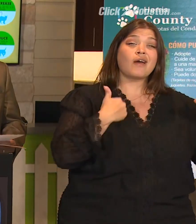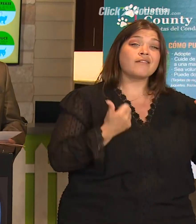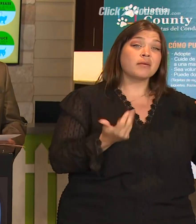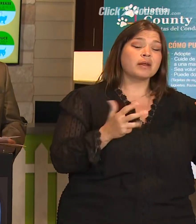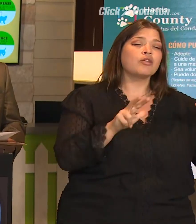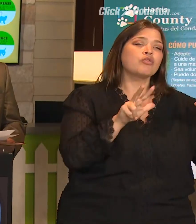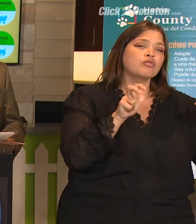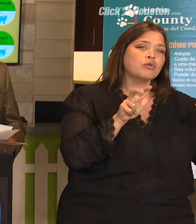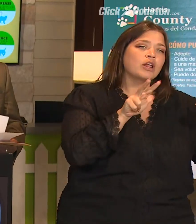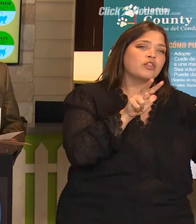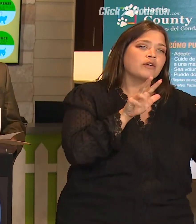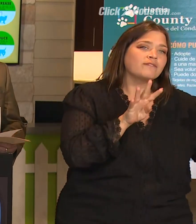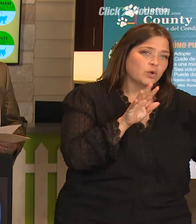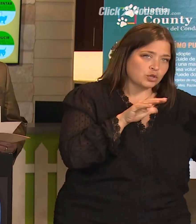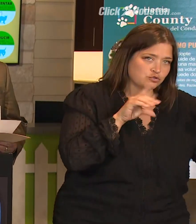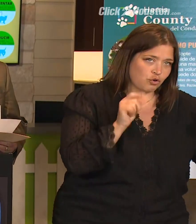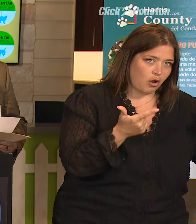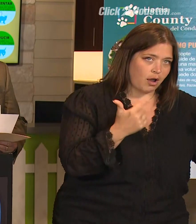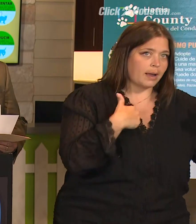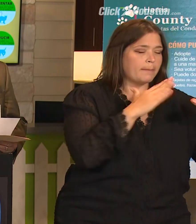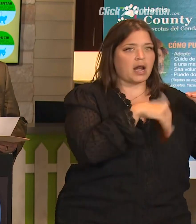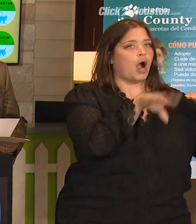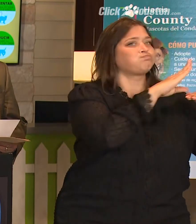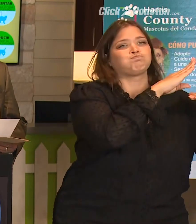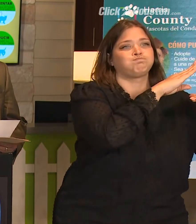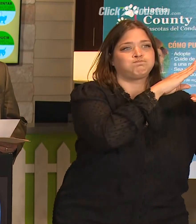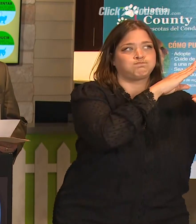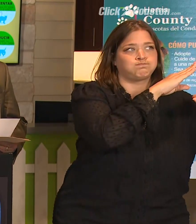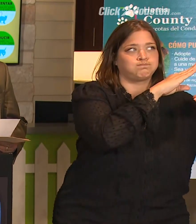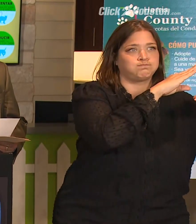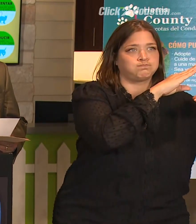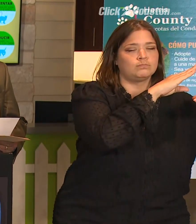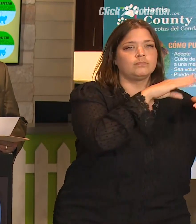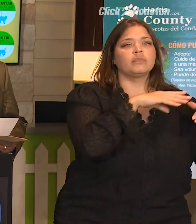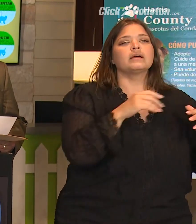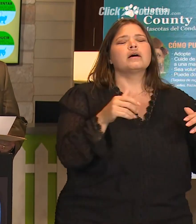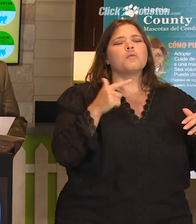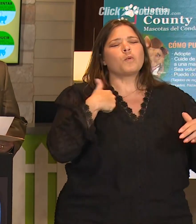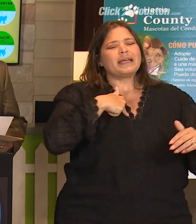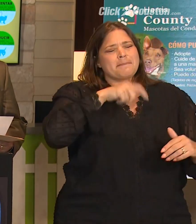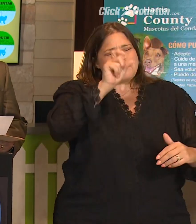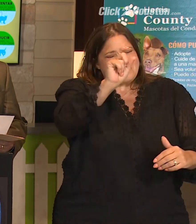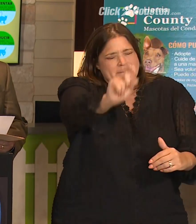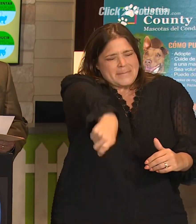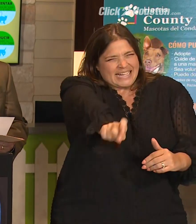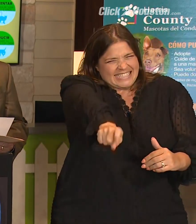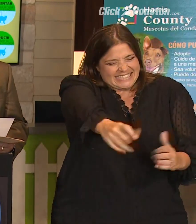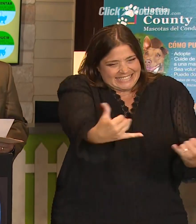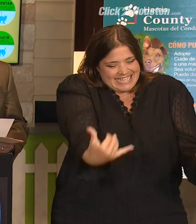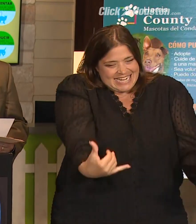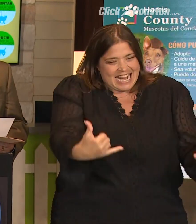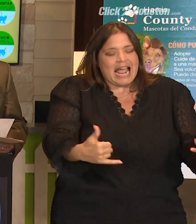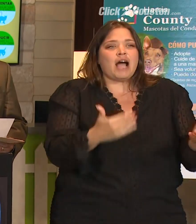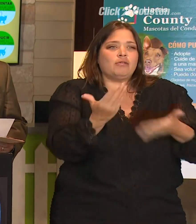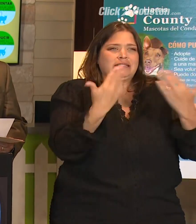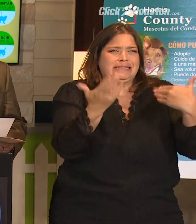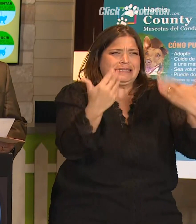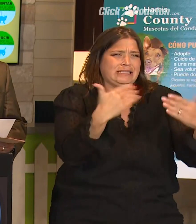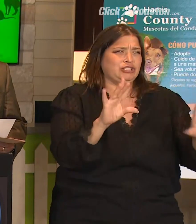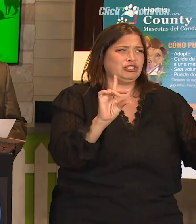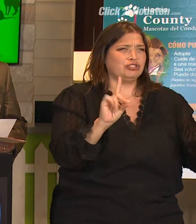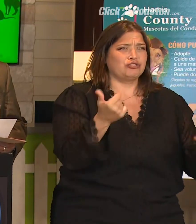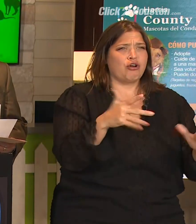other words, we are very much over capacity. There is an urgent need for dog adoptions,